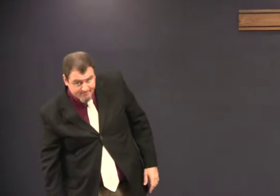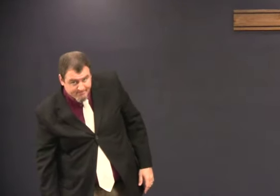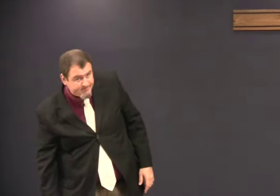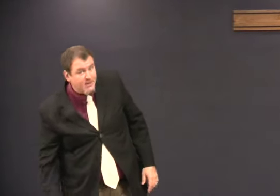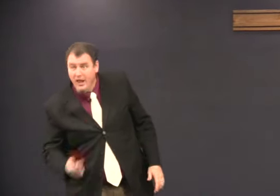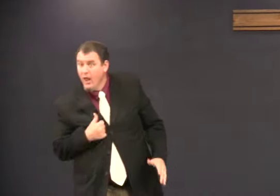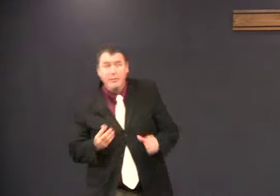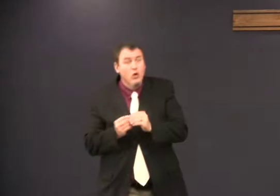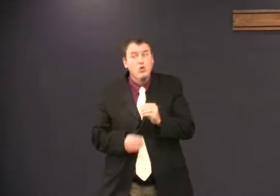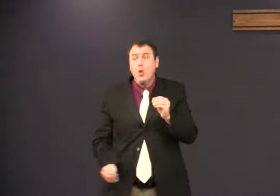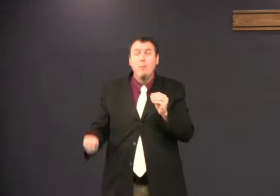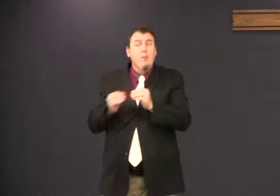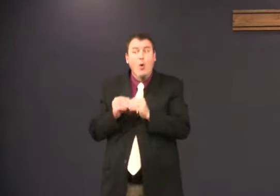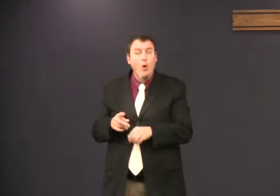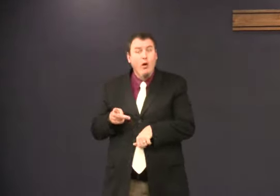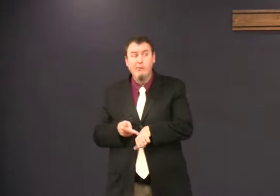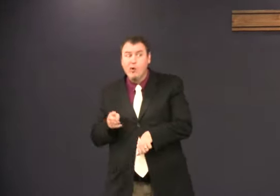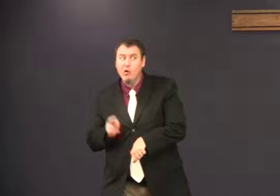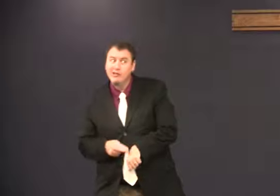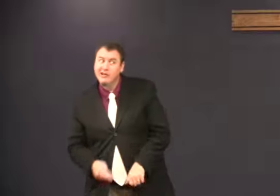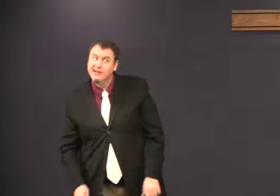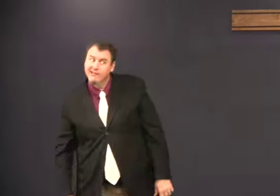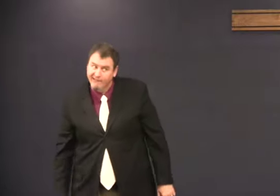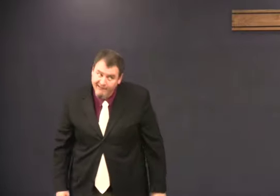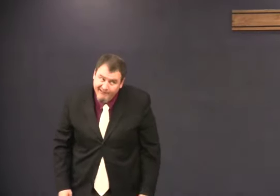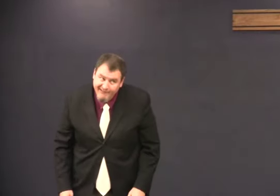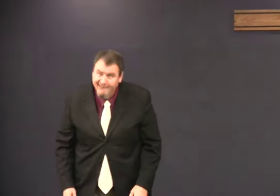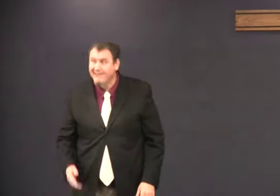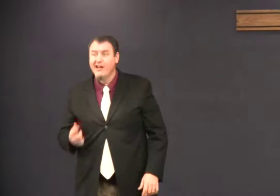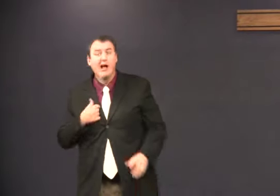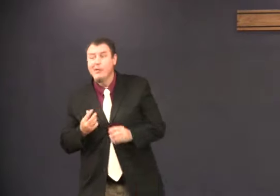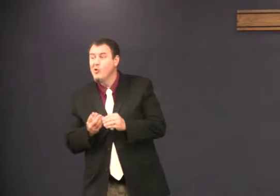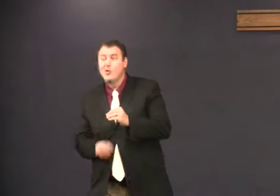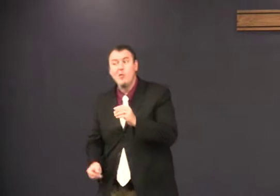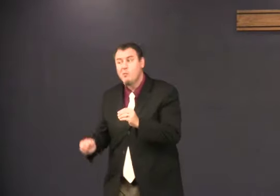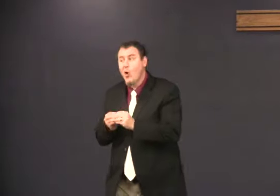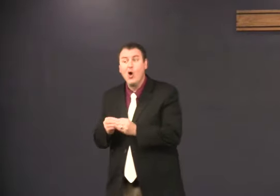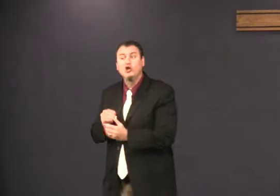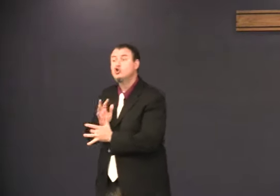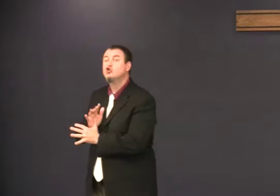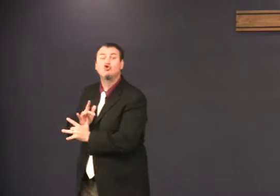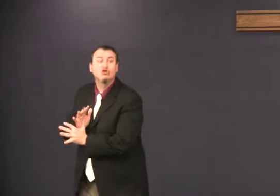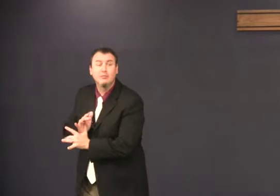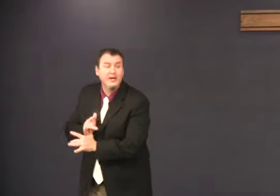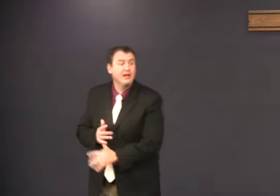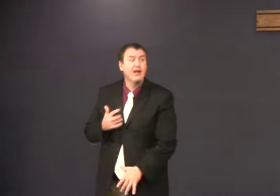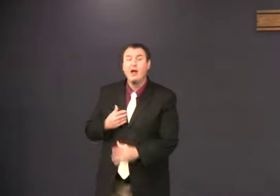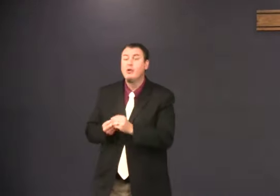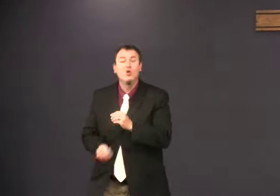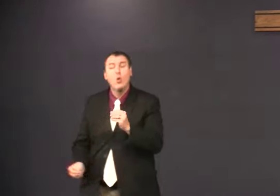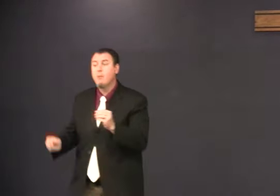You don't have the identity of American anymore, you don't have the identity of Puerto Rican anymore, of German,